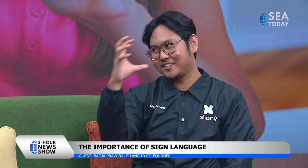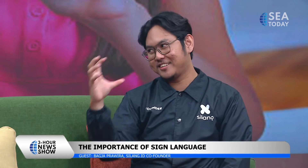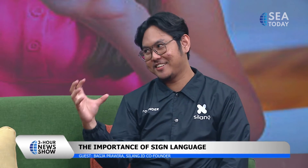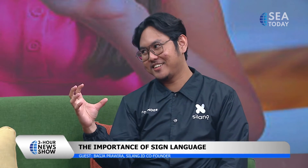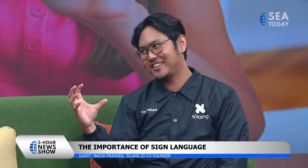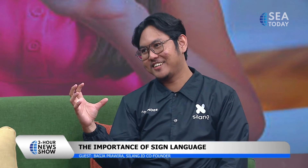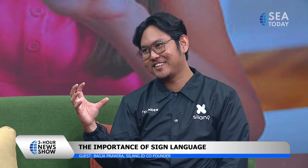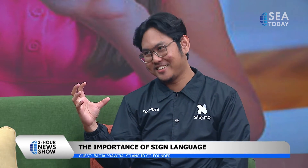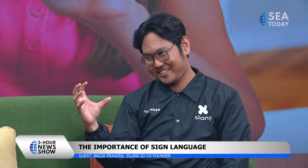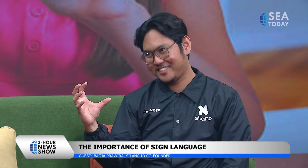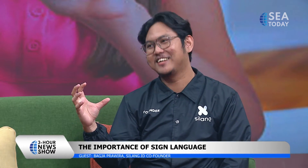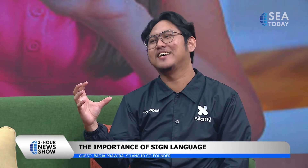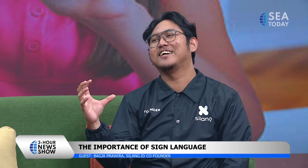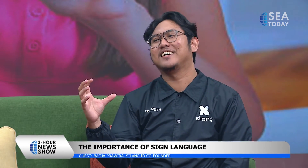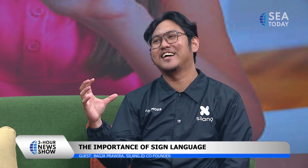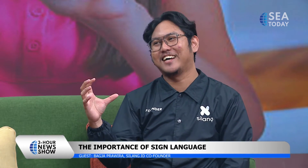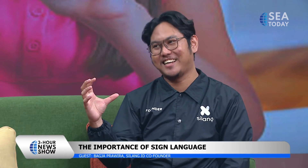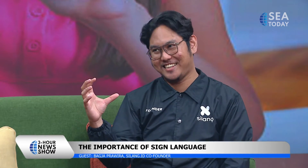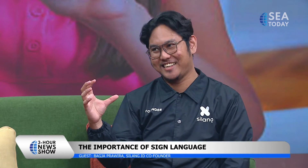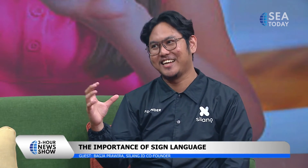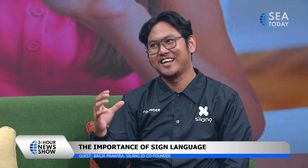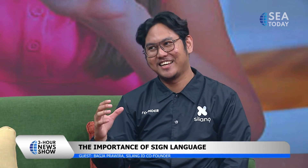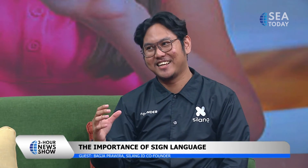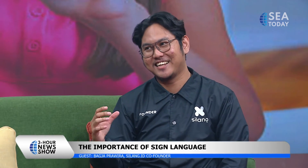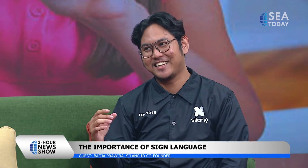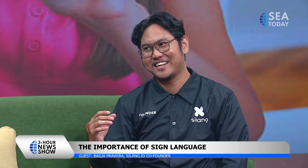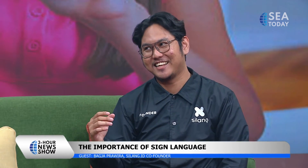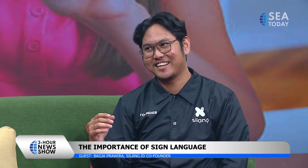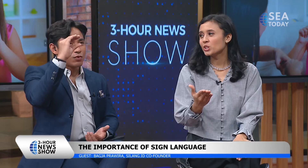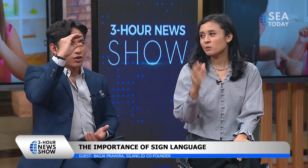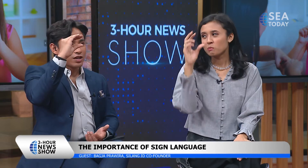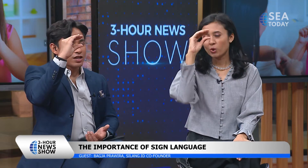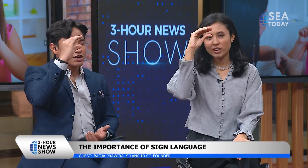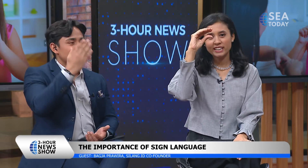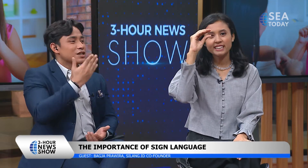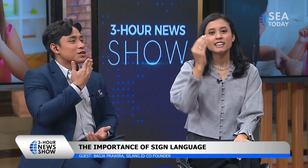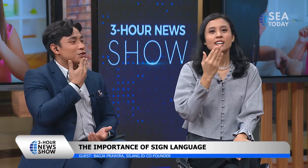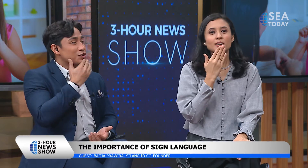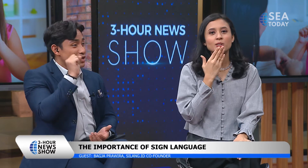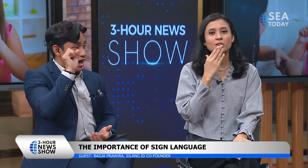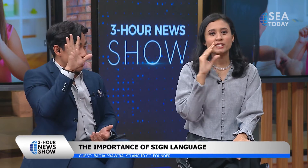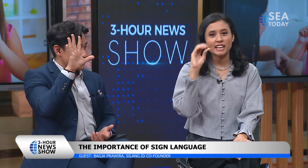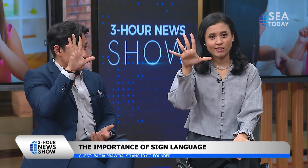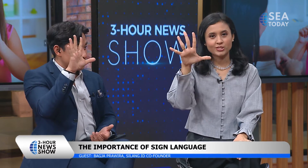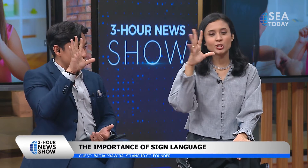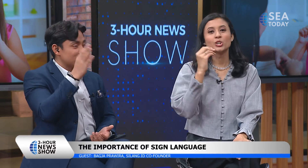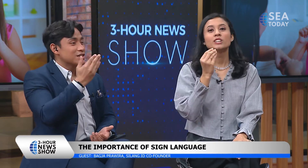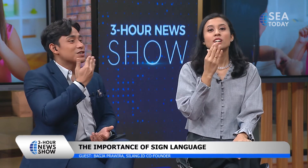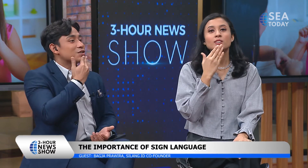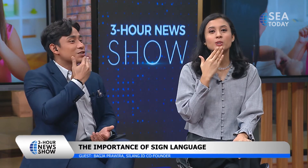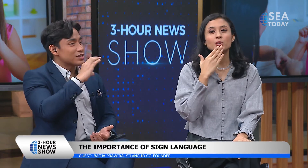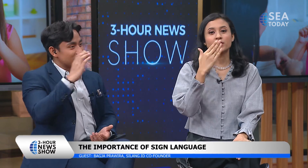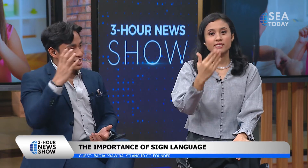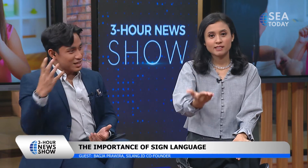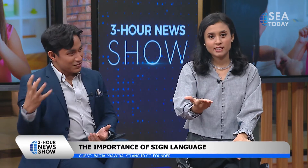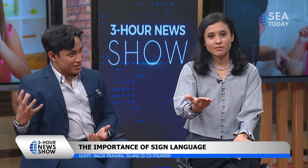okay okay uh good morning good afternoon good afternoon